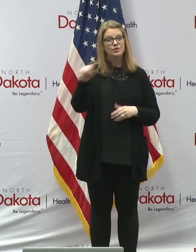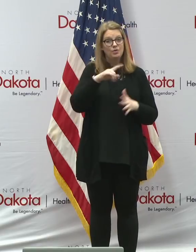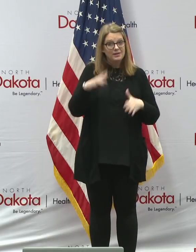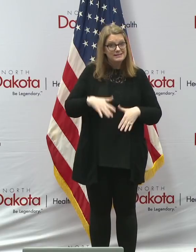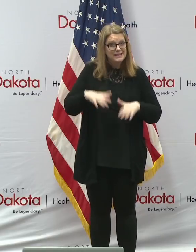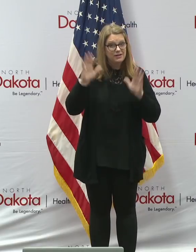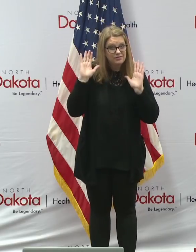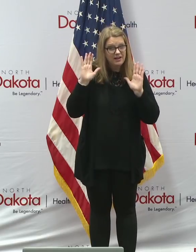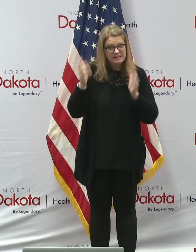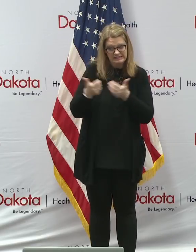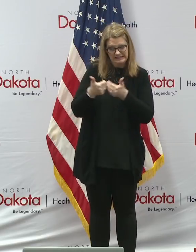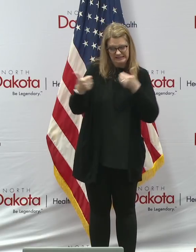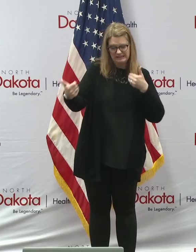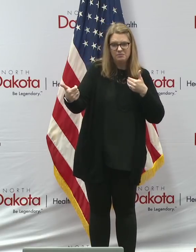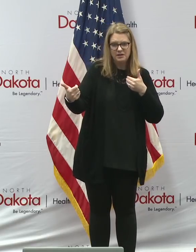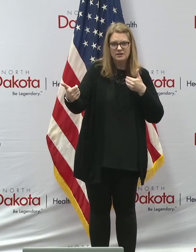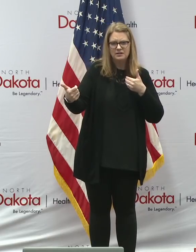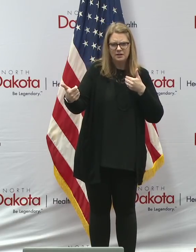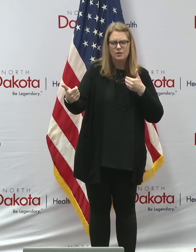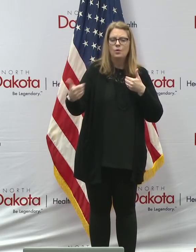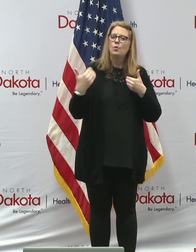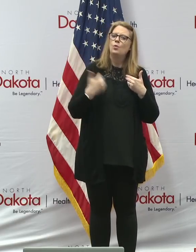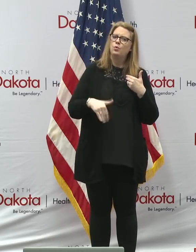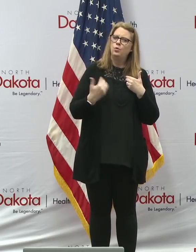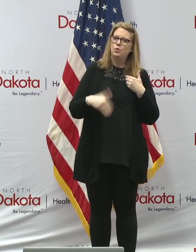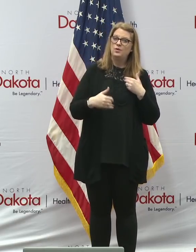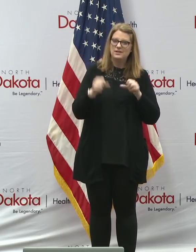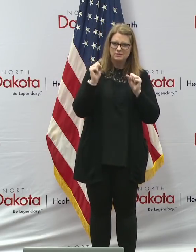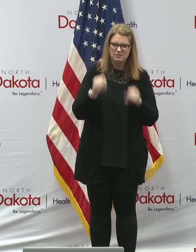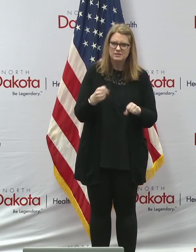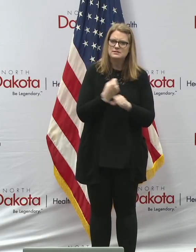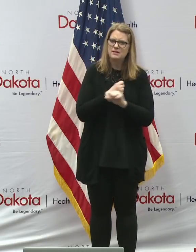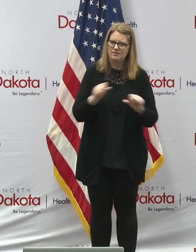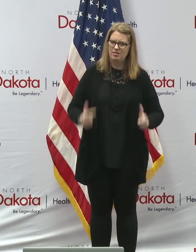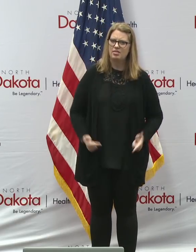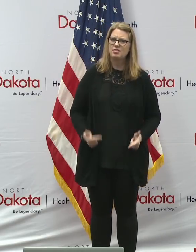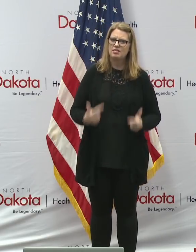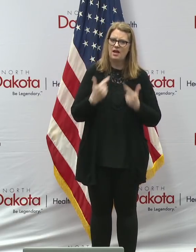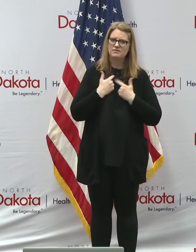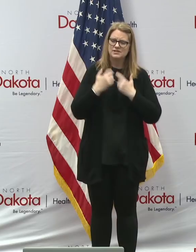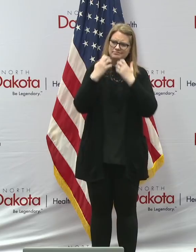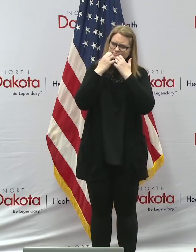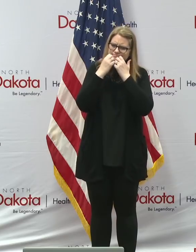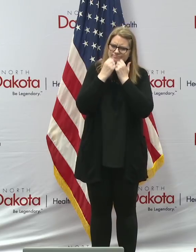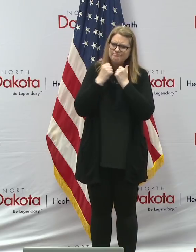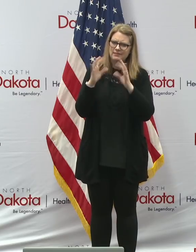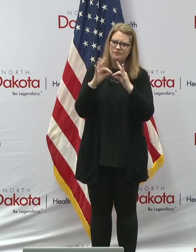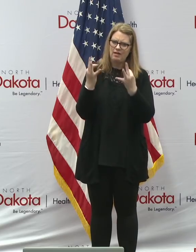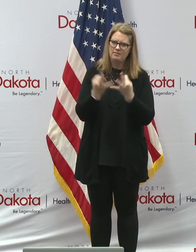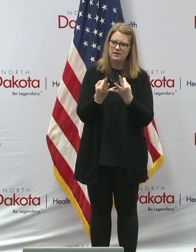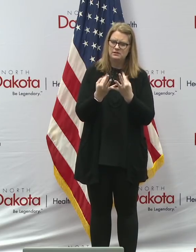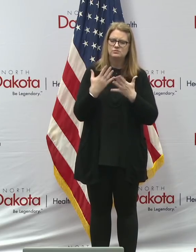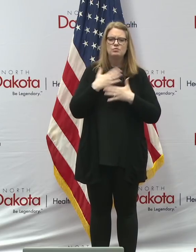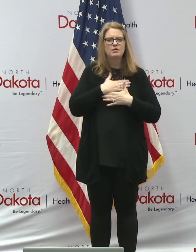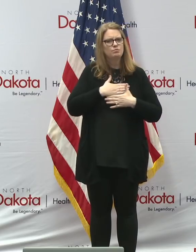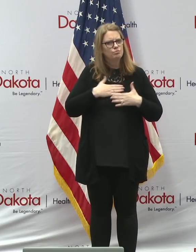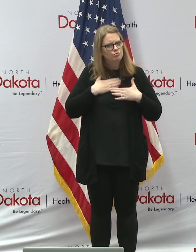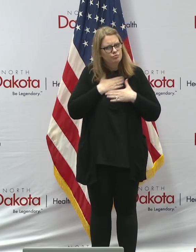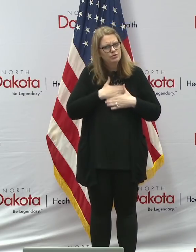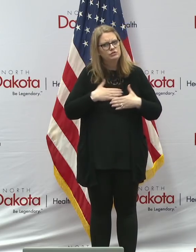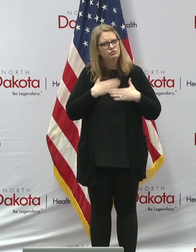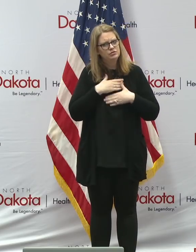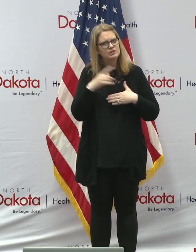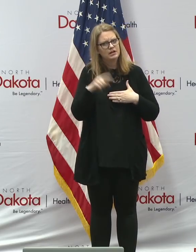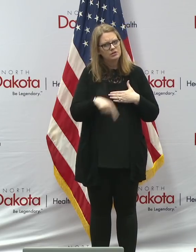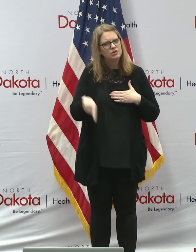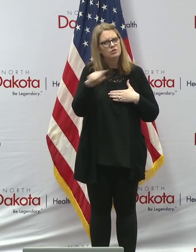being together may, in fact, you know, save the lives of your loved ones. And so we appreciate all that you're doing in exercising